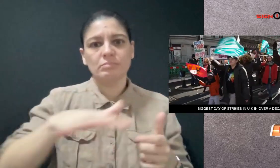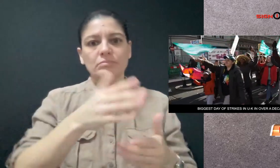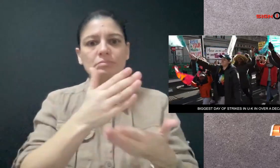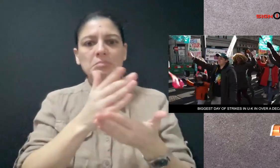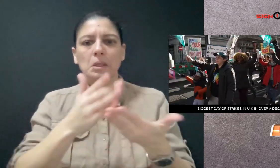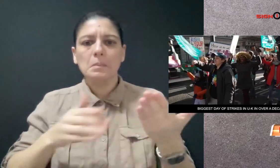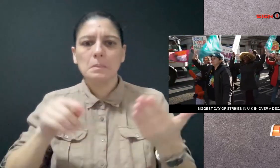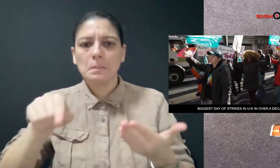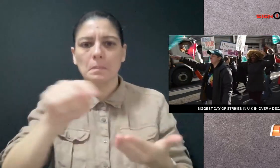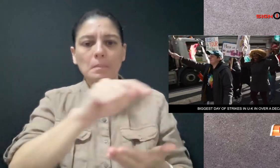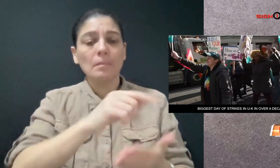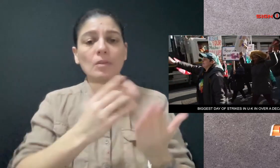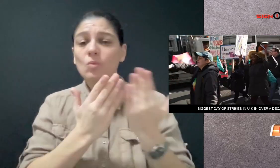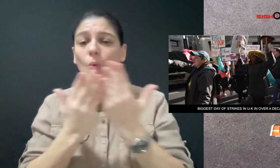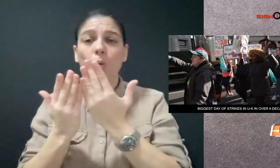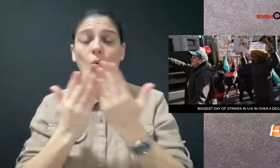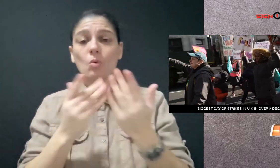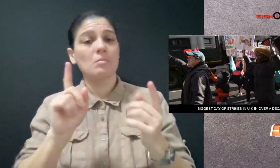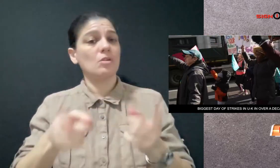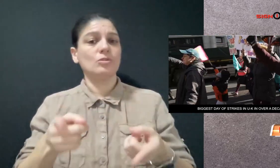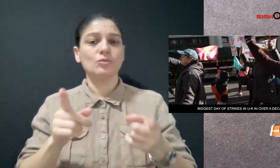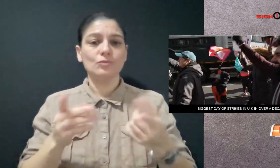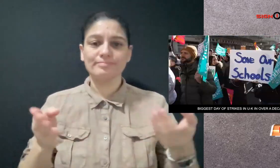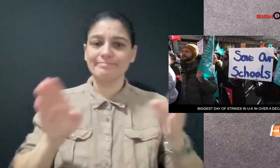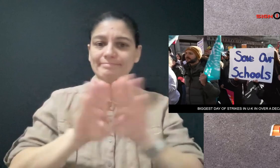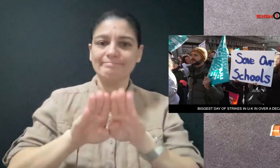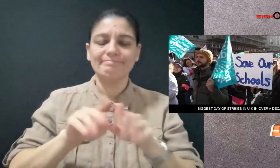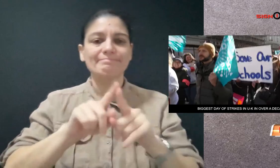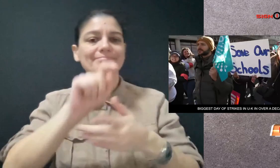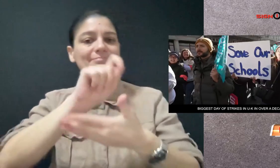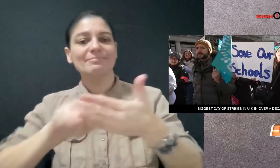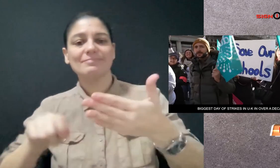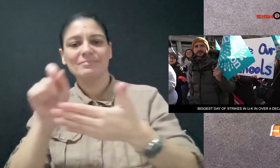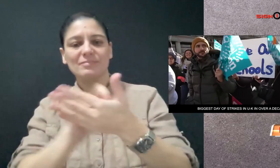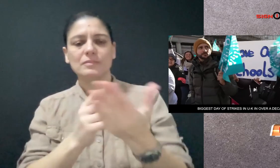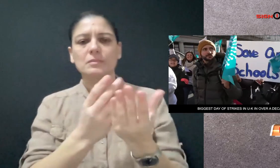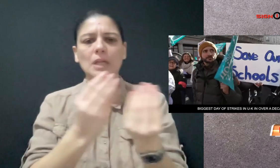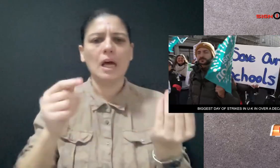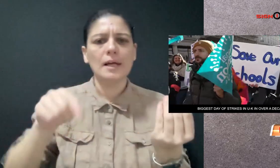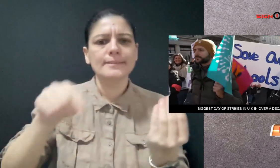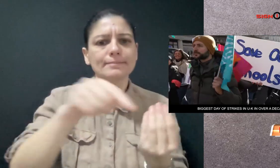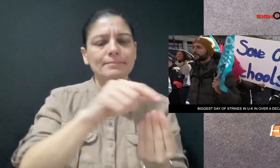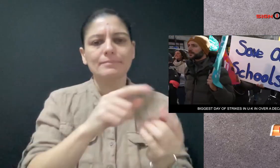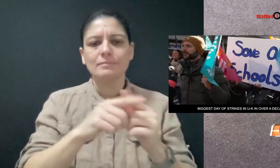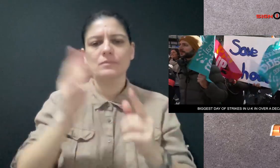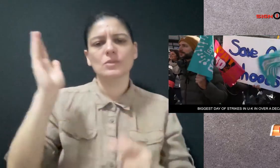That caused many schools to close and canceled many university lectures.